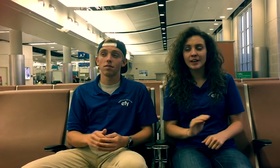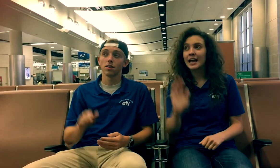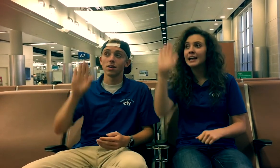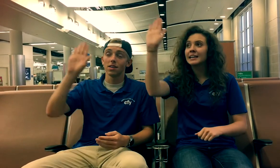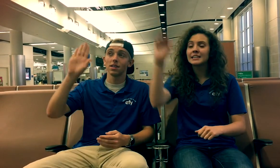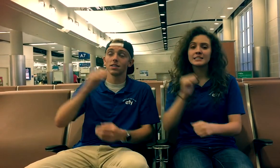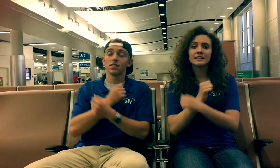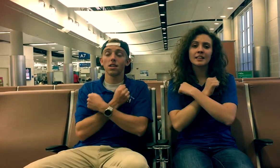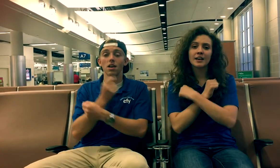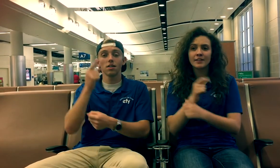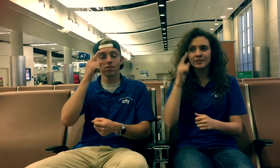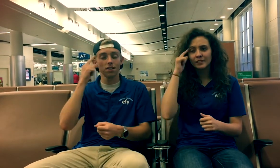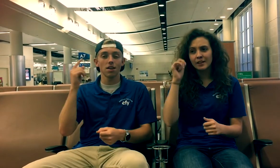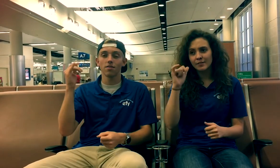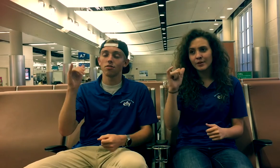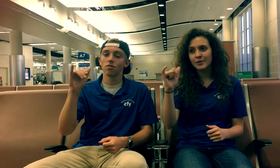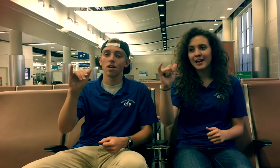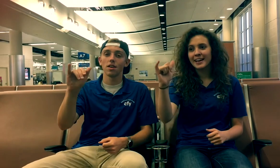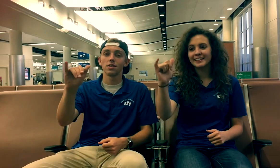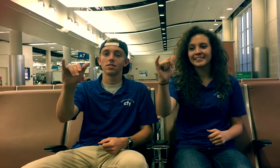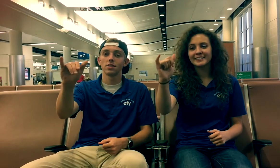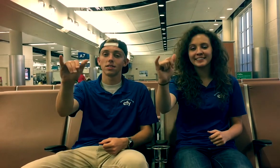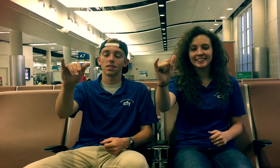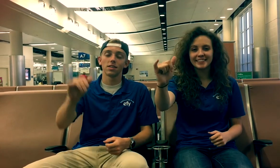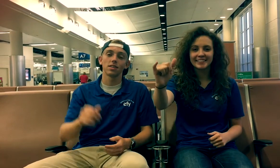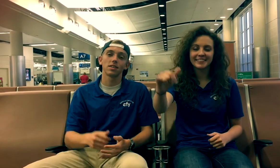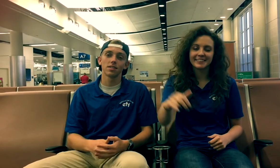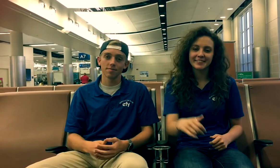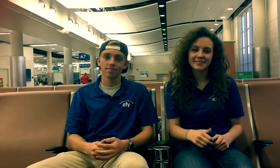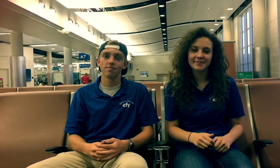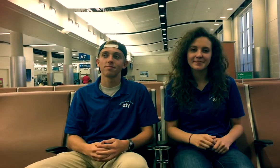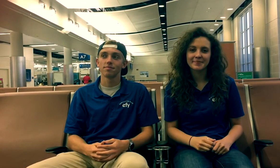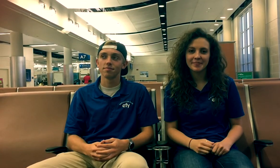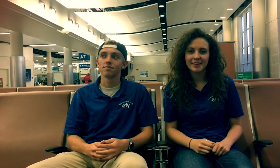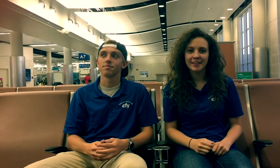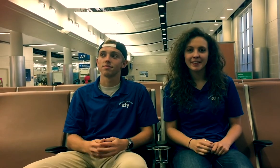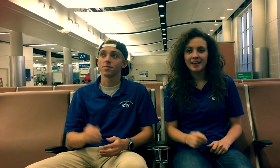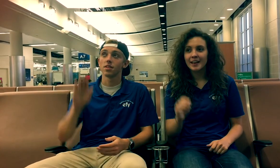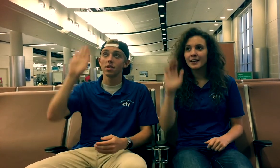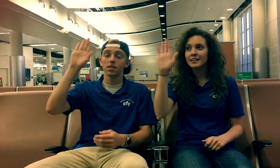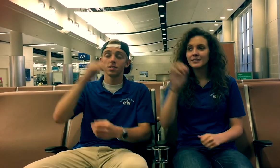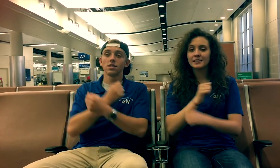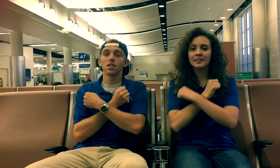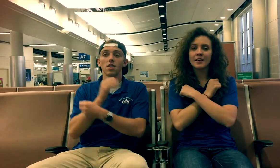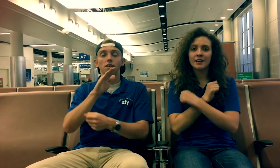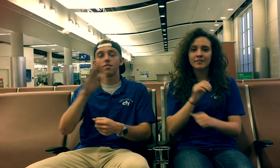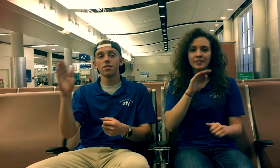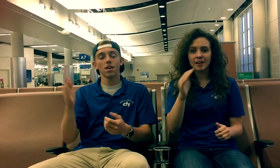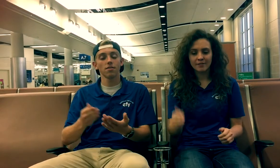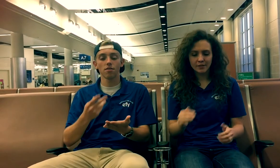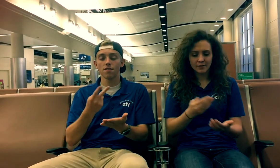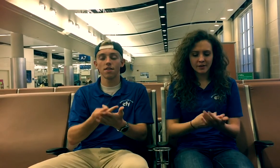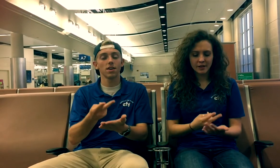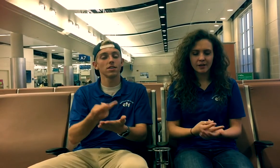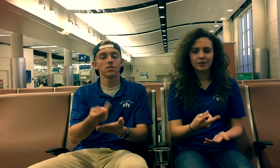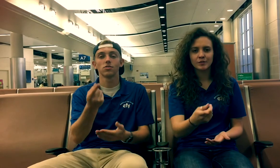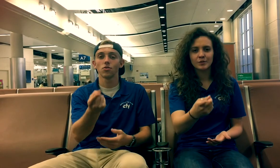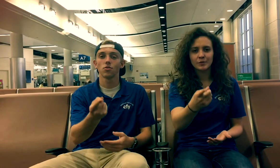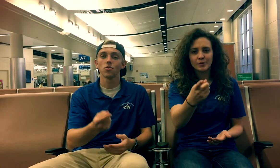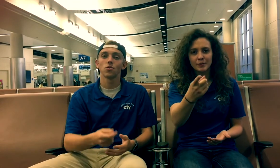His love's never ending His love never fails you